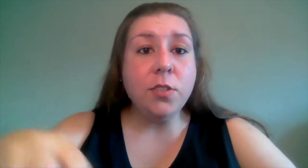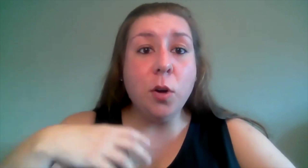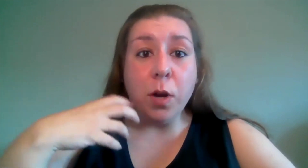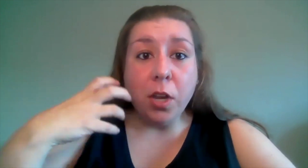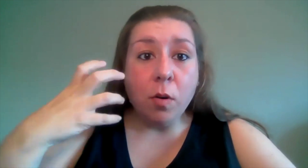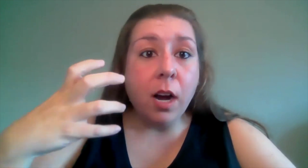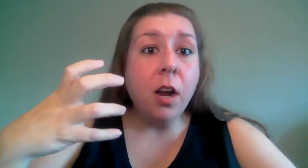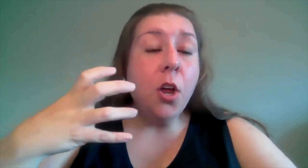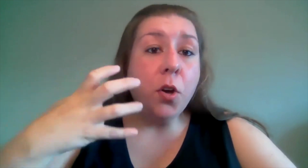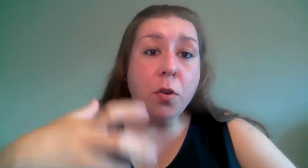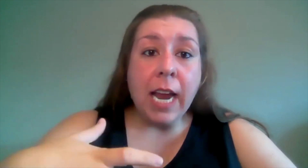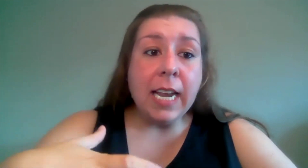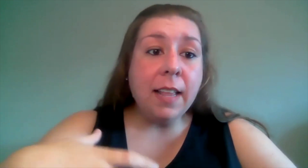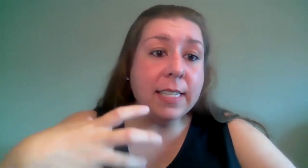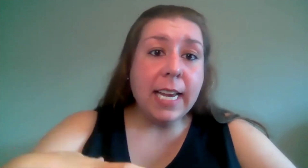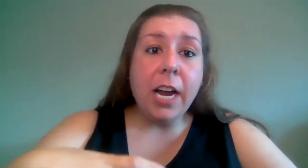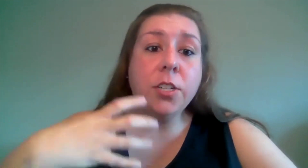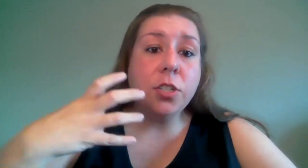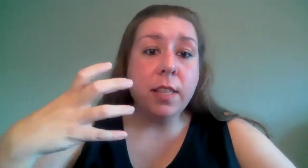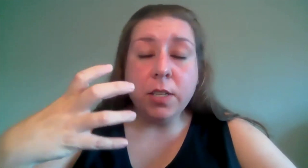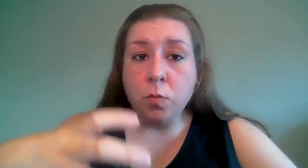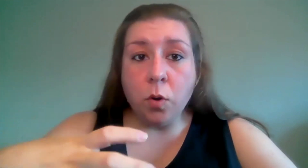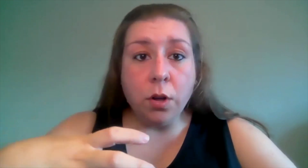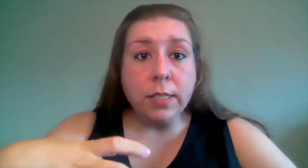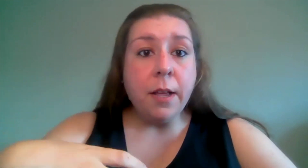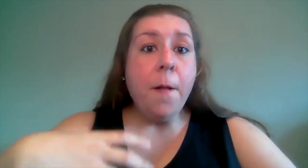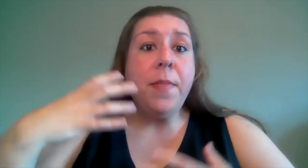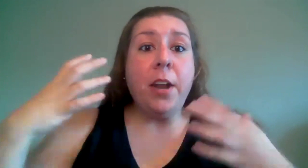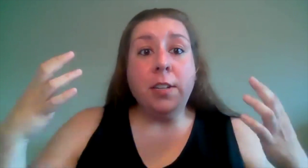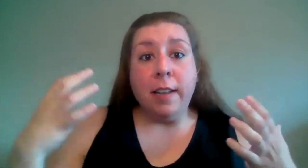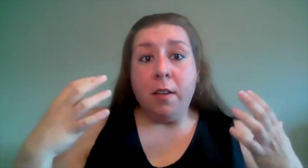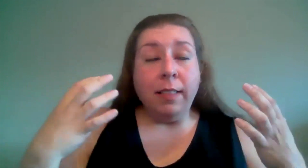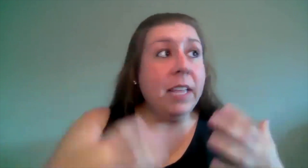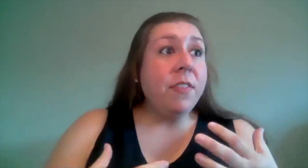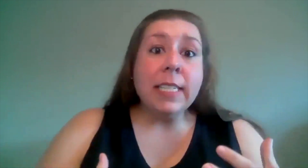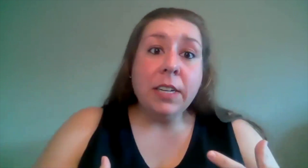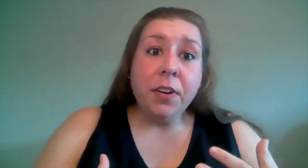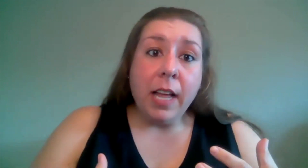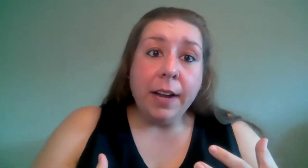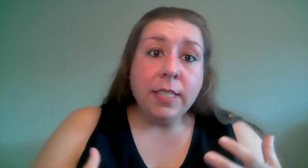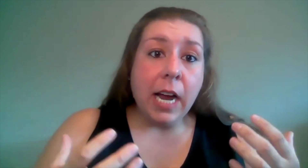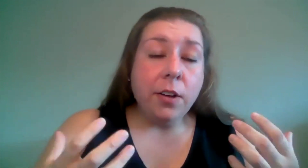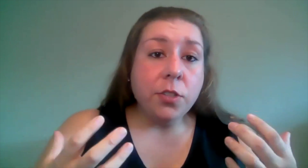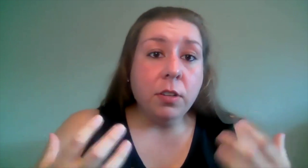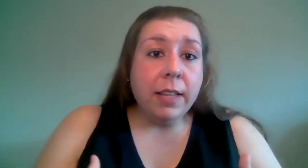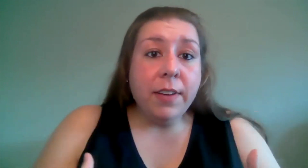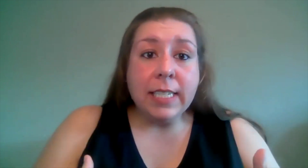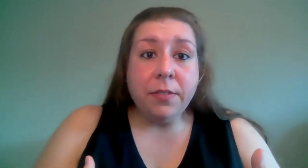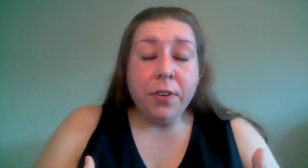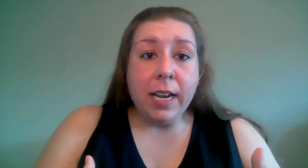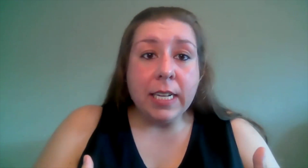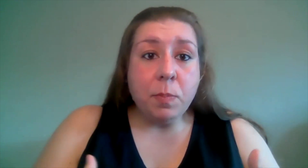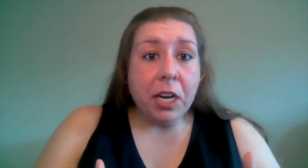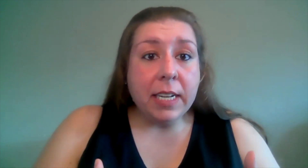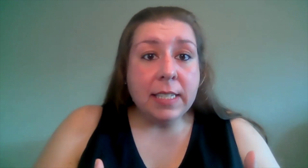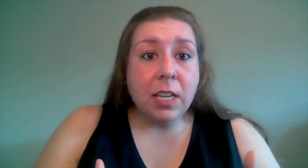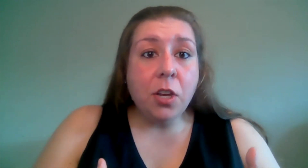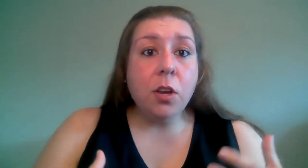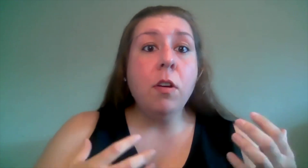so when you are creating these characters in these roles that are living different lifestyles or living different experiences than you